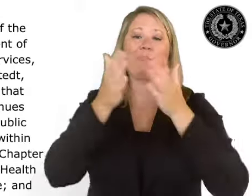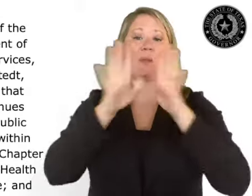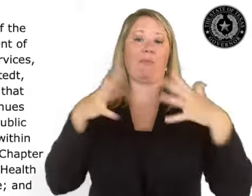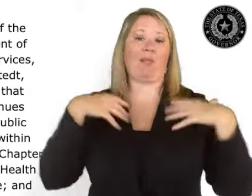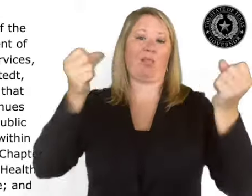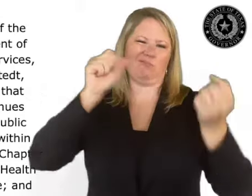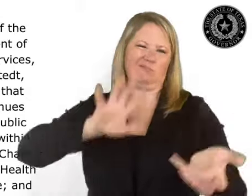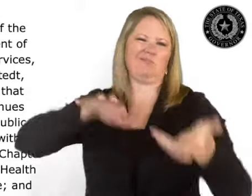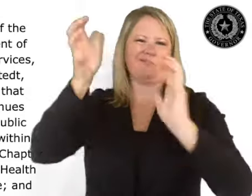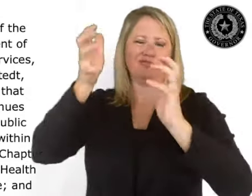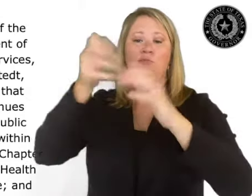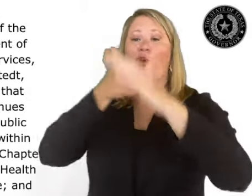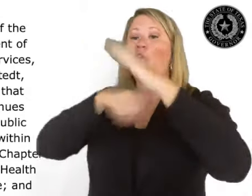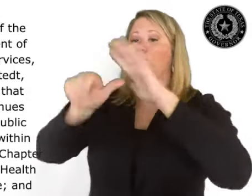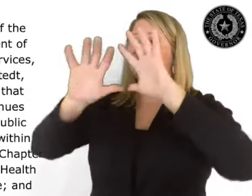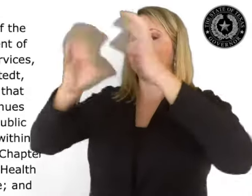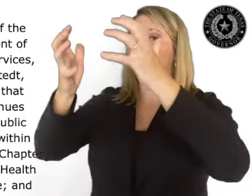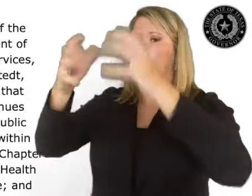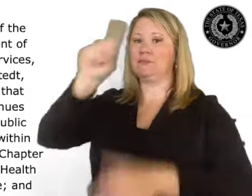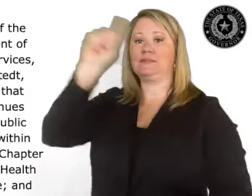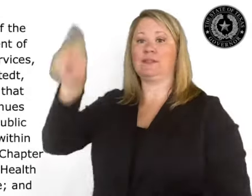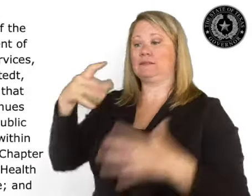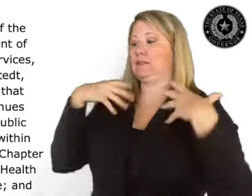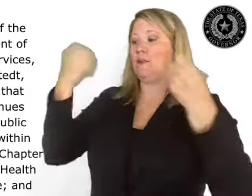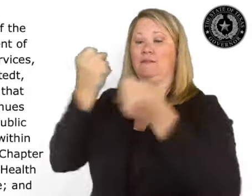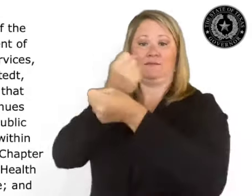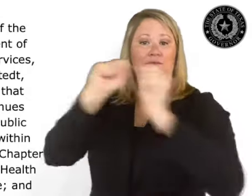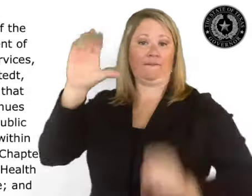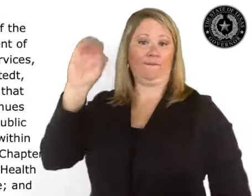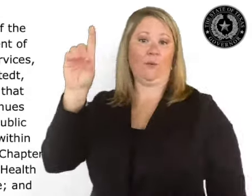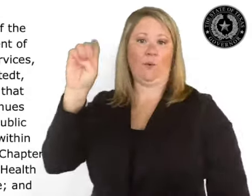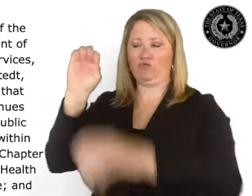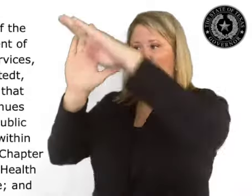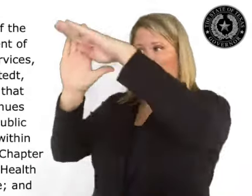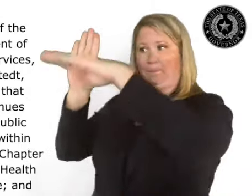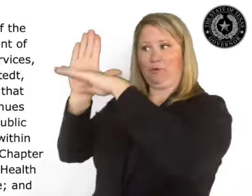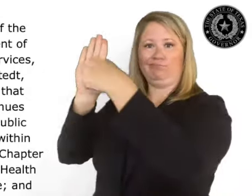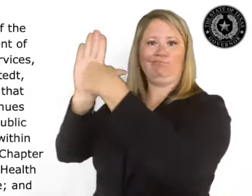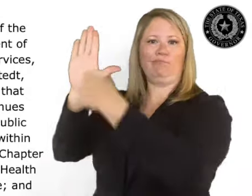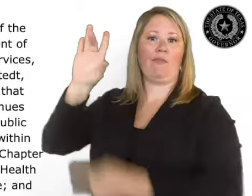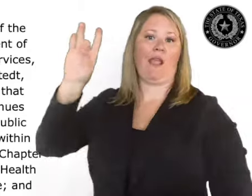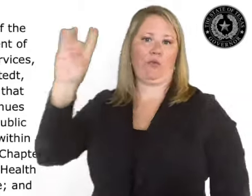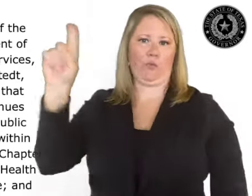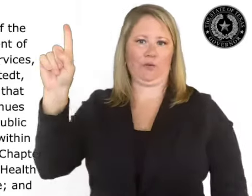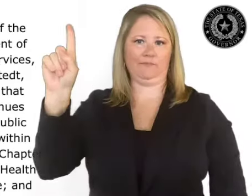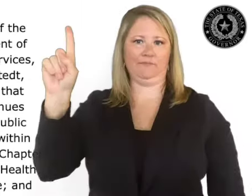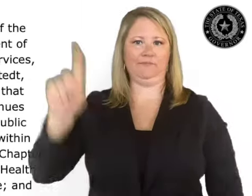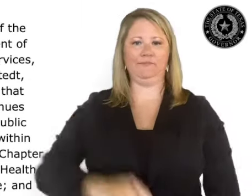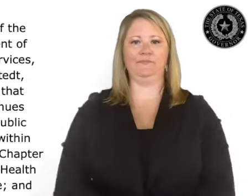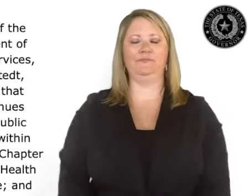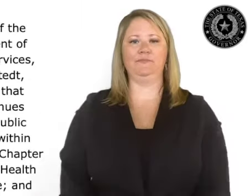within the meaning of Chapter 81 of the Texas Health and Safety Code, and